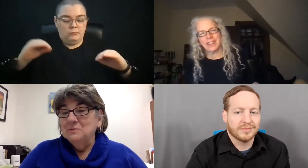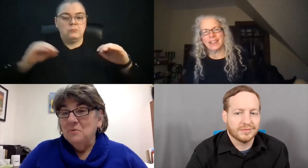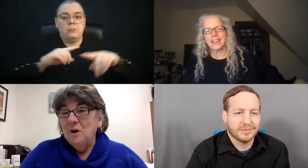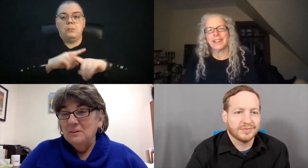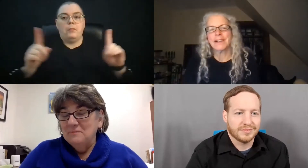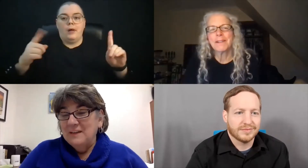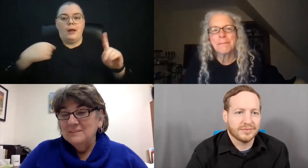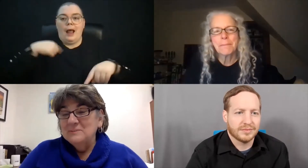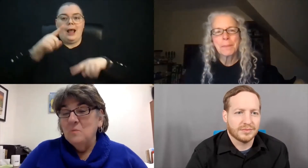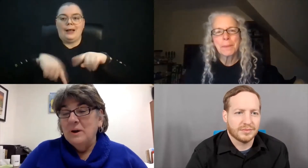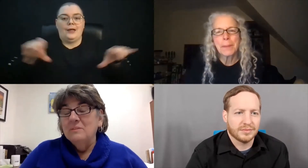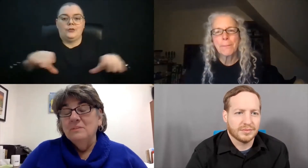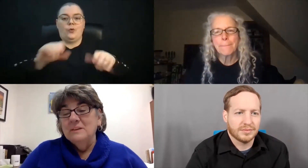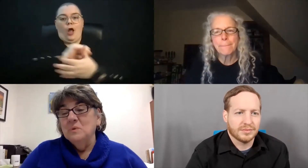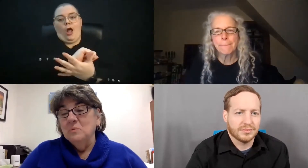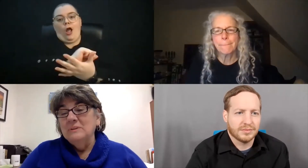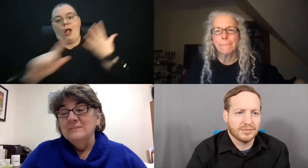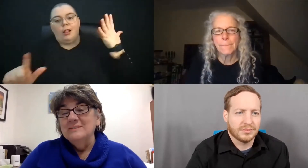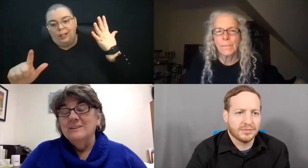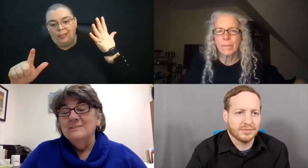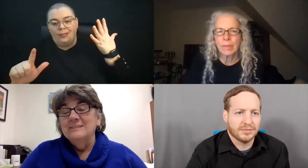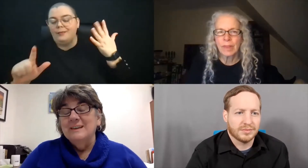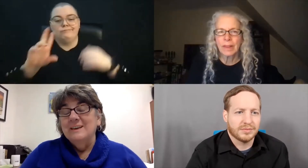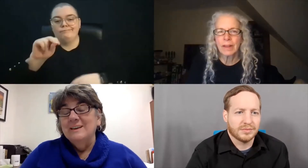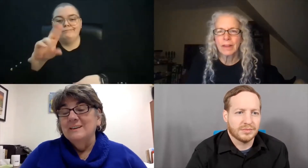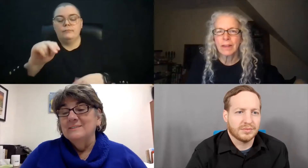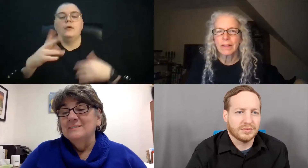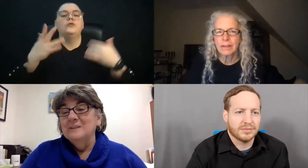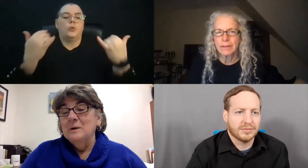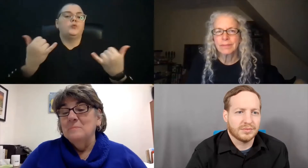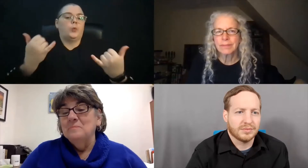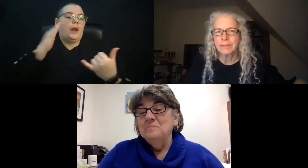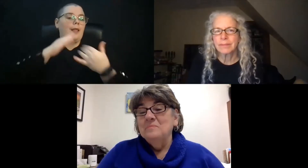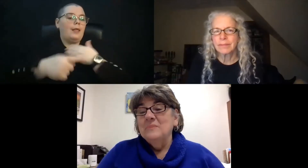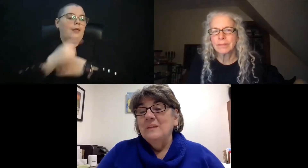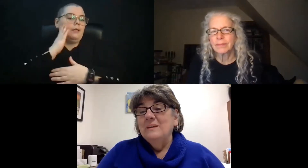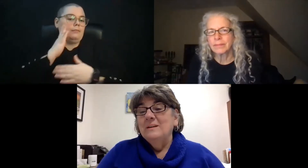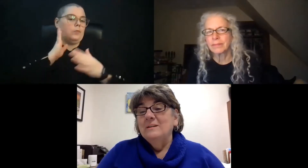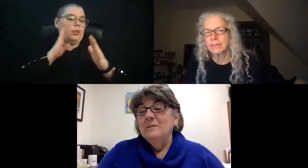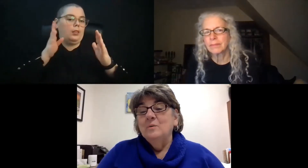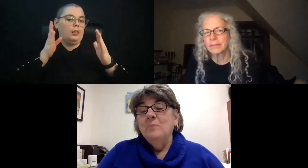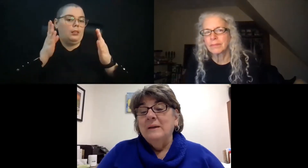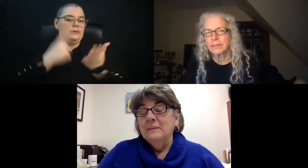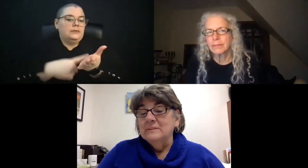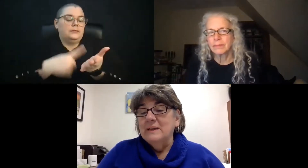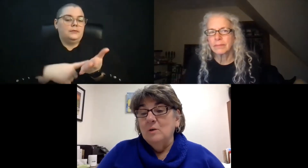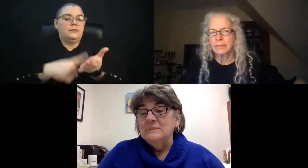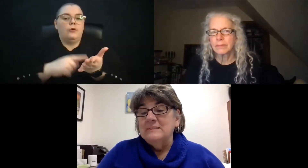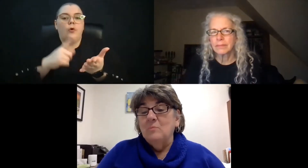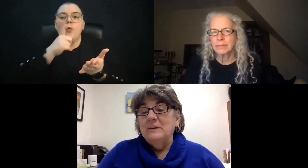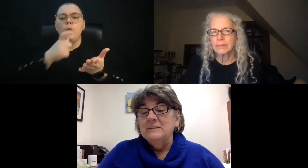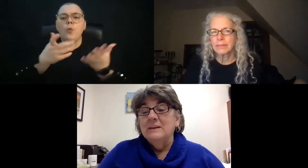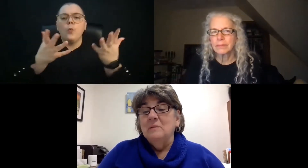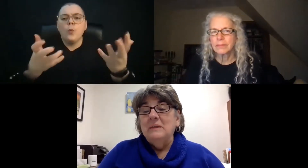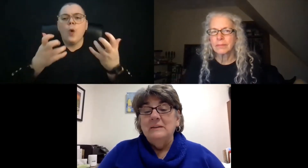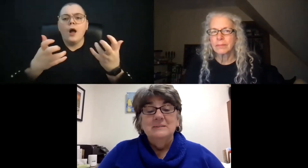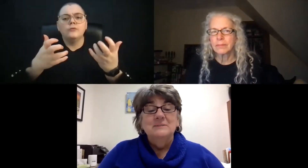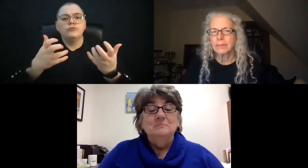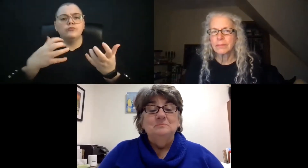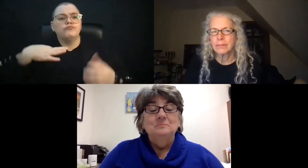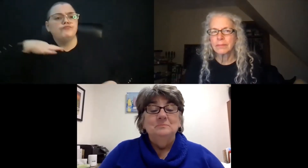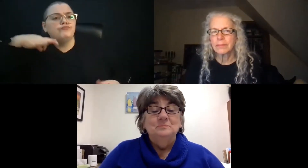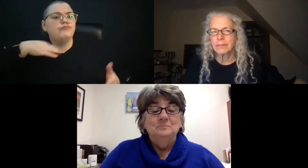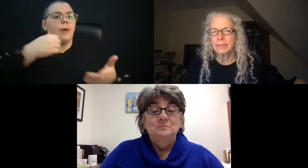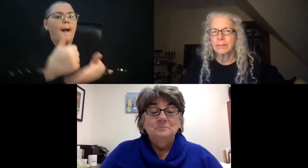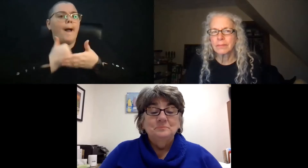cannot do all of that. So one of the things we will discuss today is who might like to help us out by taking minutes.